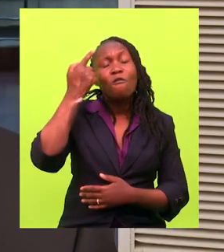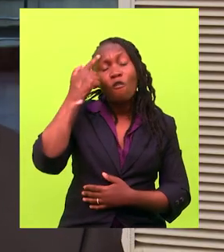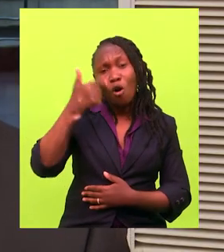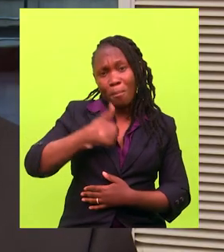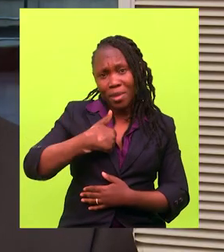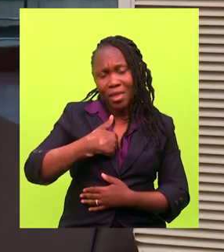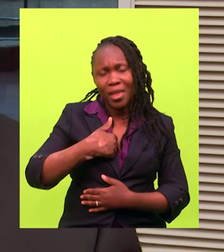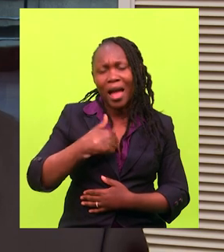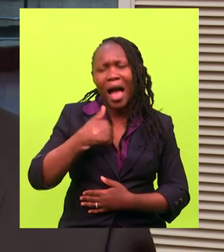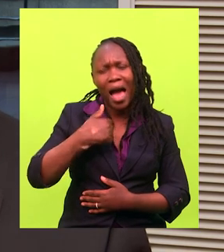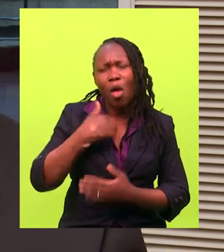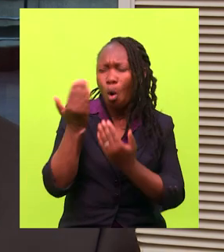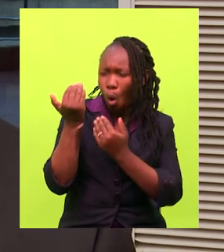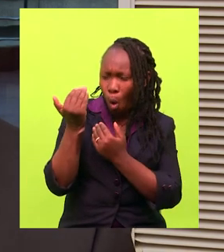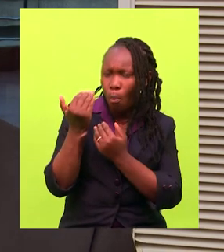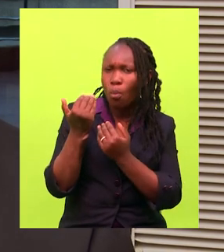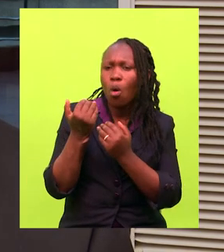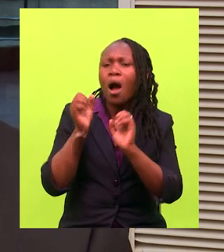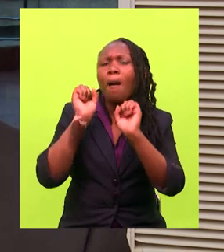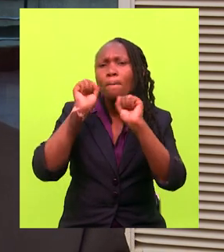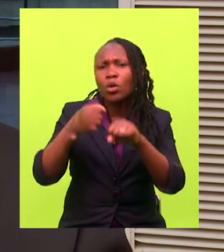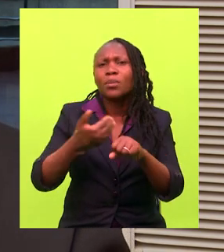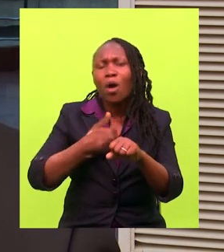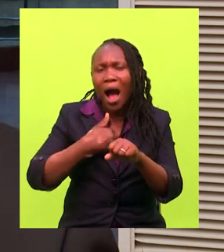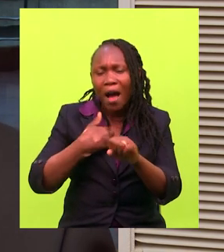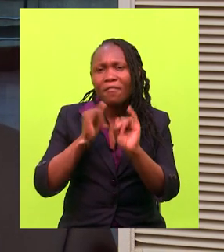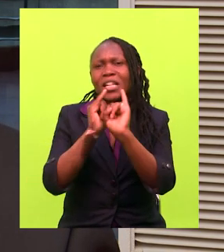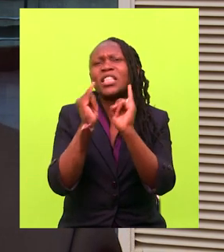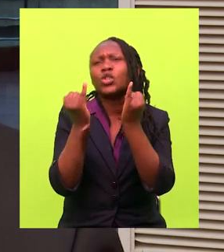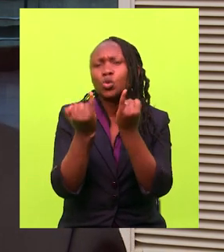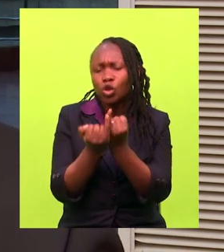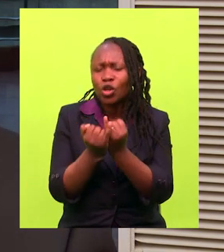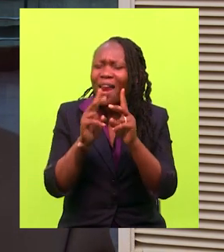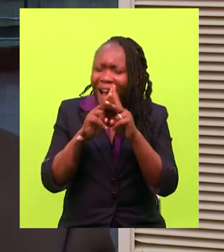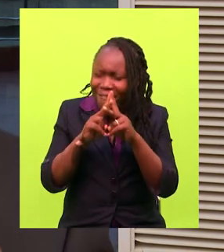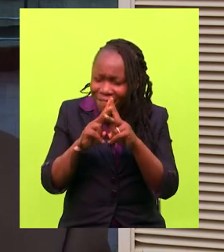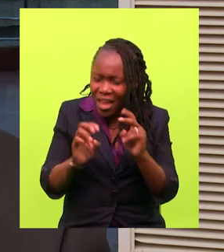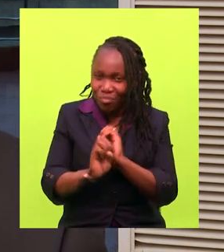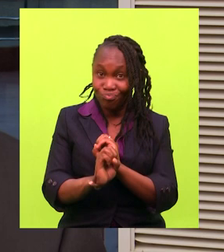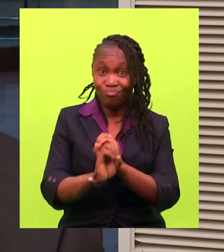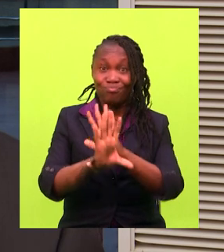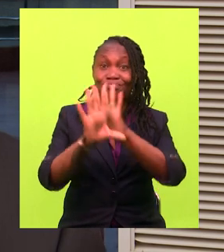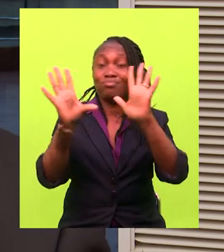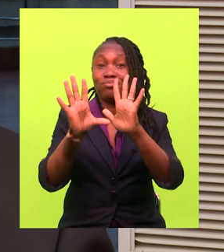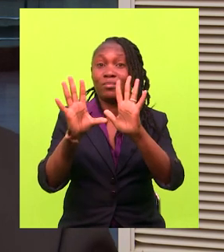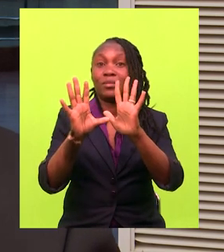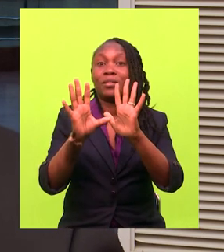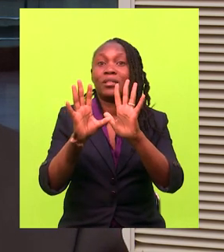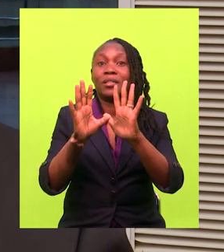for me, is when we will have a facility, a very elaborate facility,